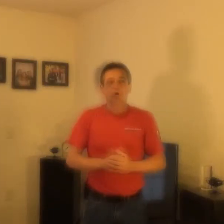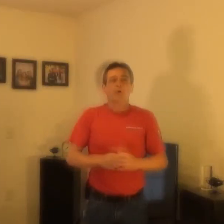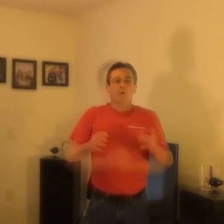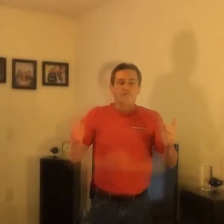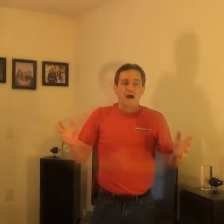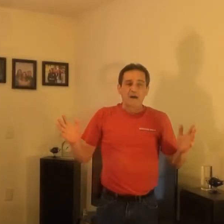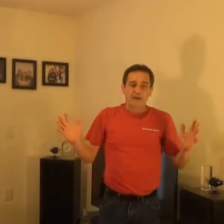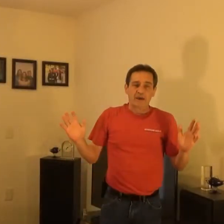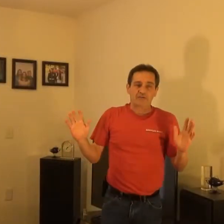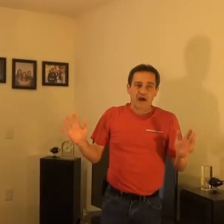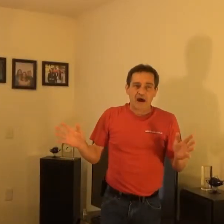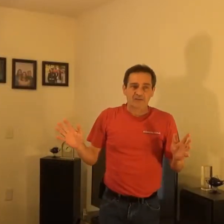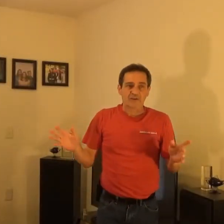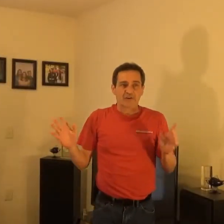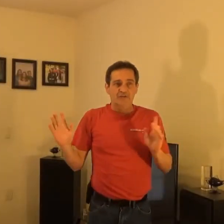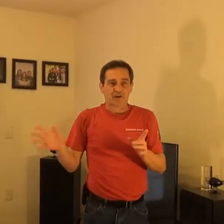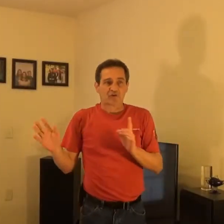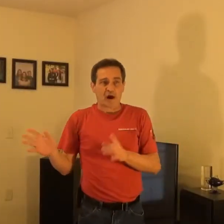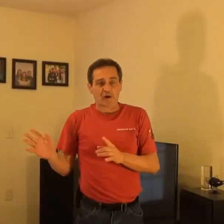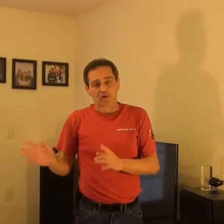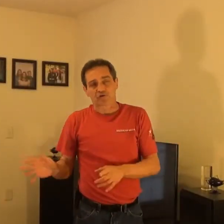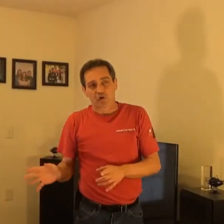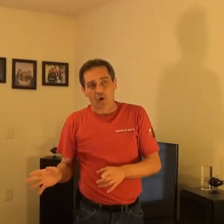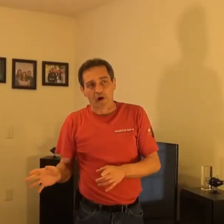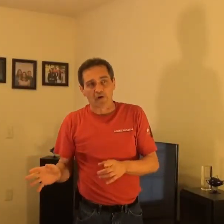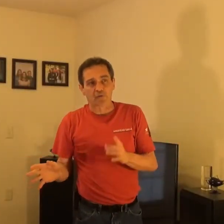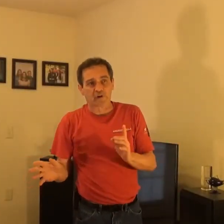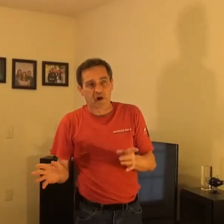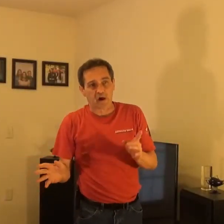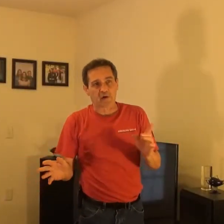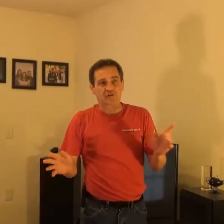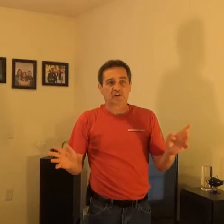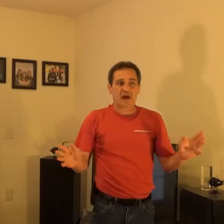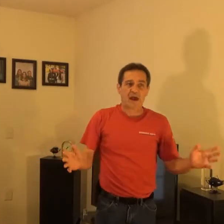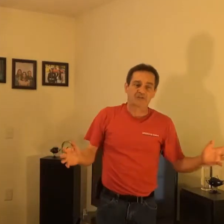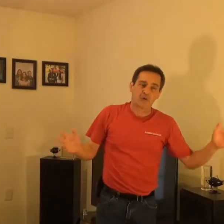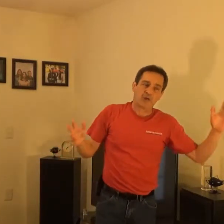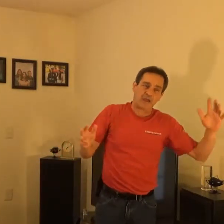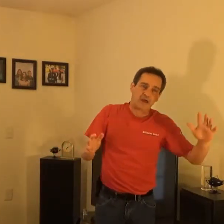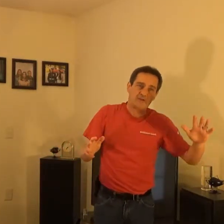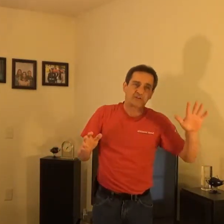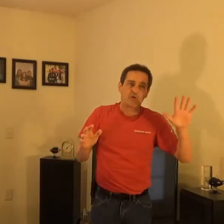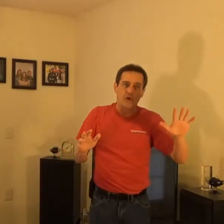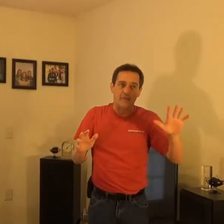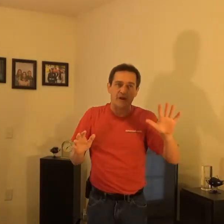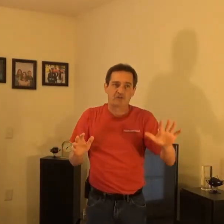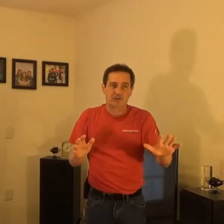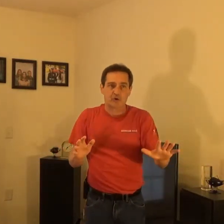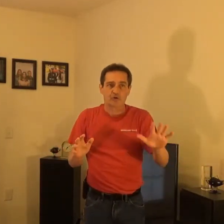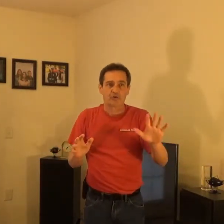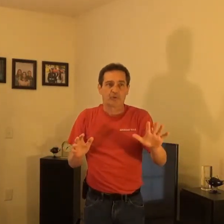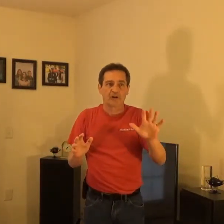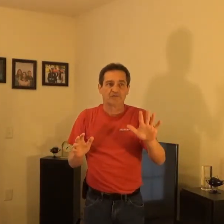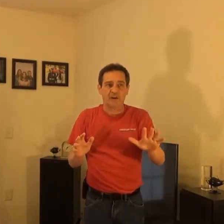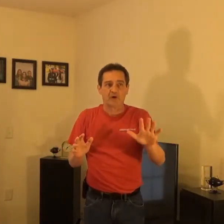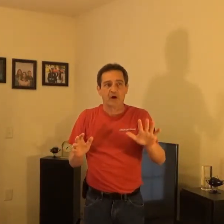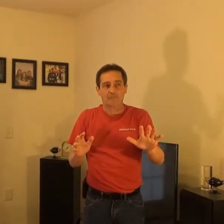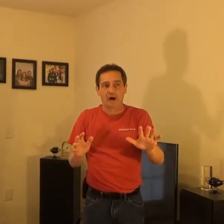We fight against ISIS as they try to destroy us with terrorist attacks on the innocent women and children to bring fear among